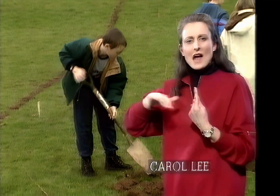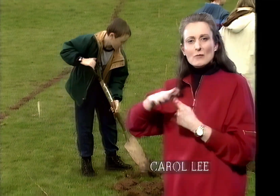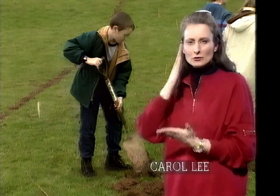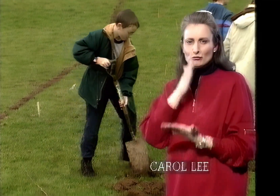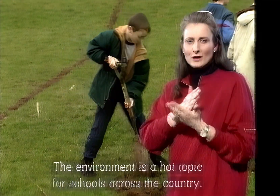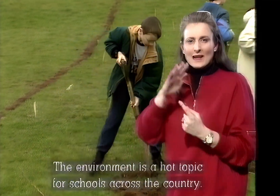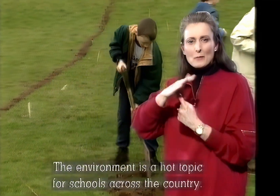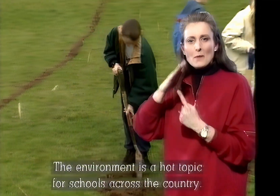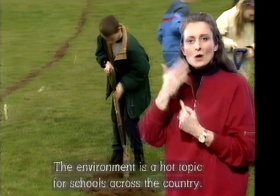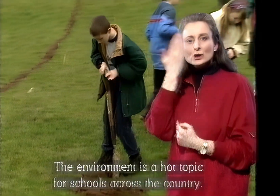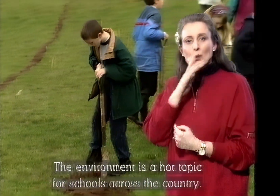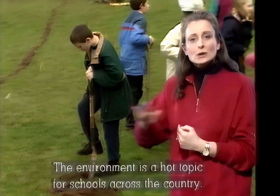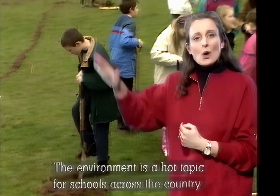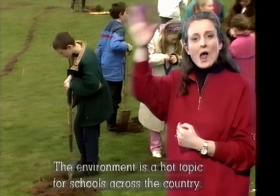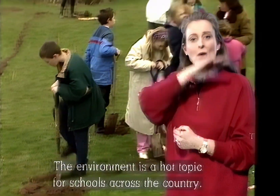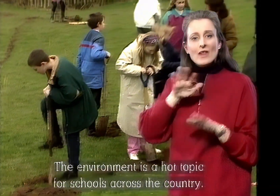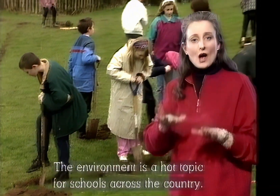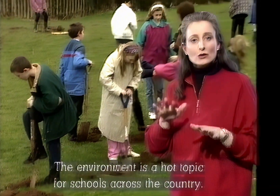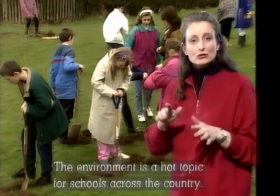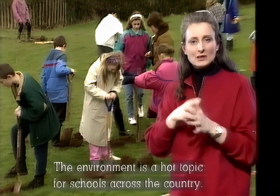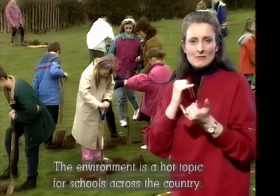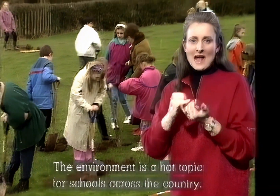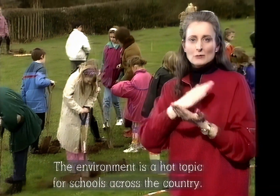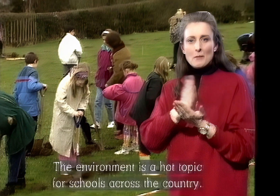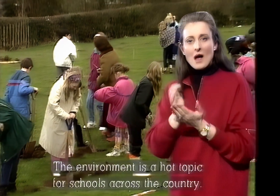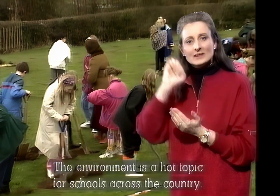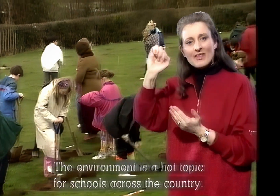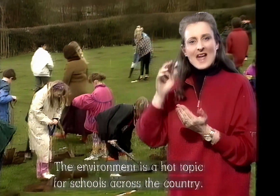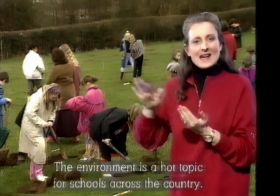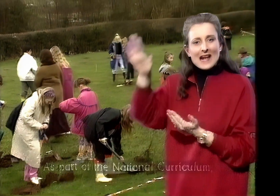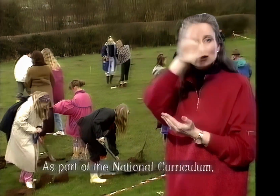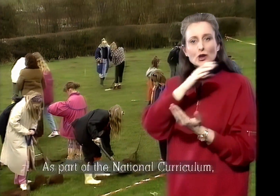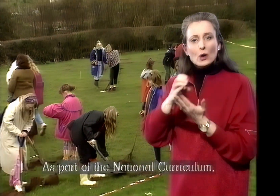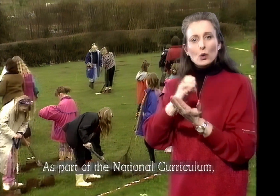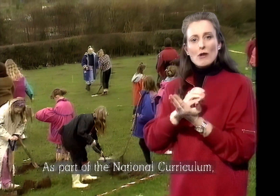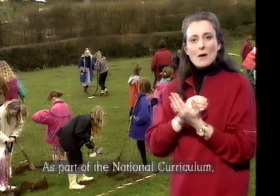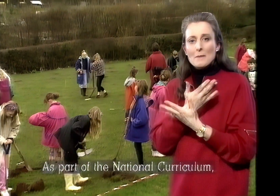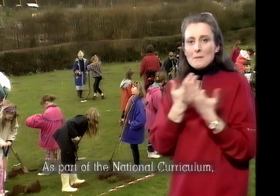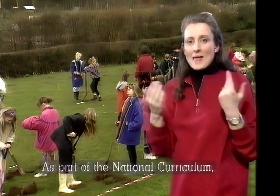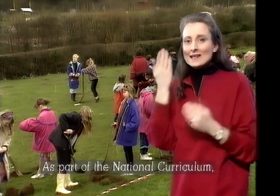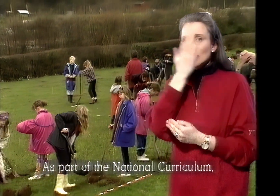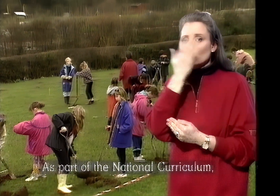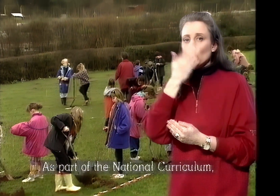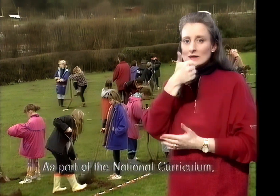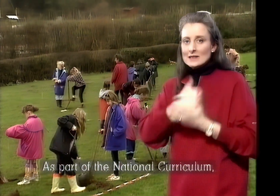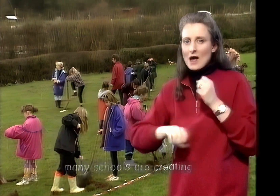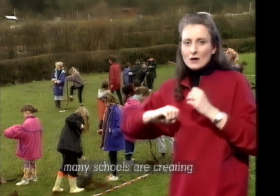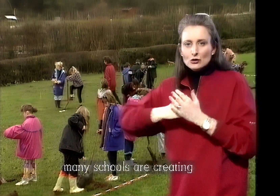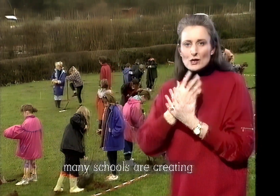The environment is a hot topic for schools across the country. As part of the national curriculum, many schools